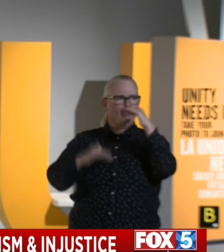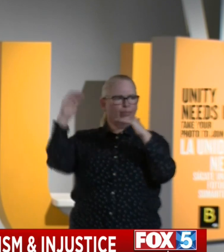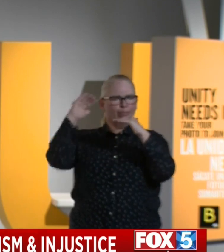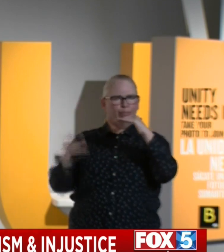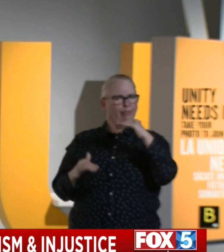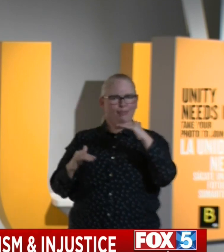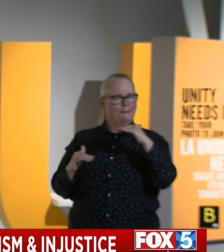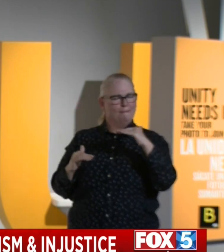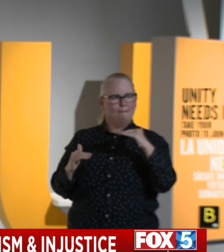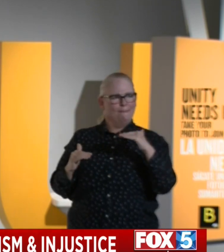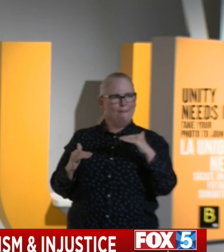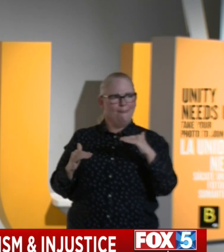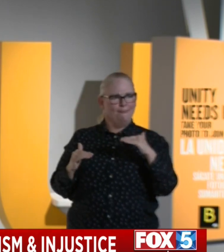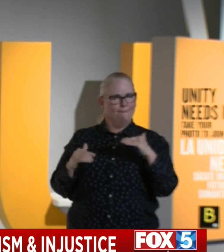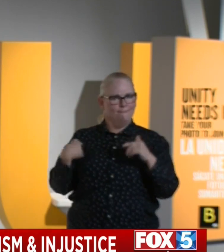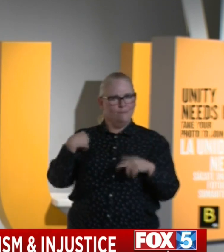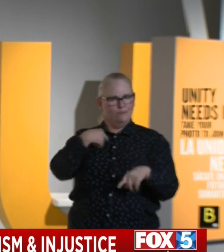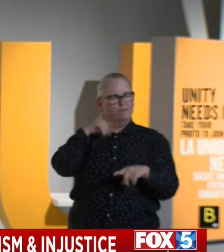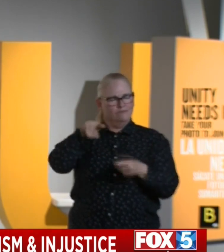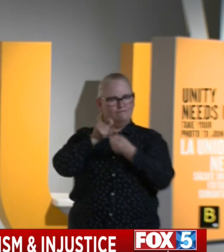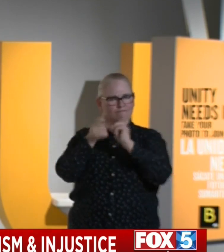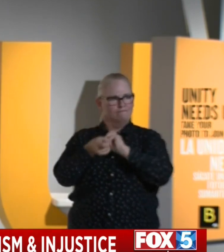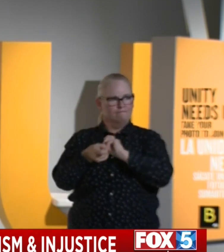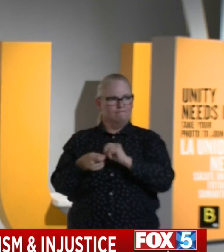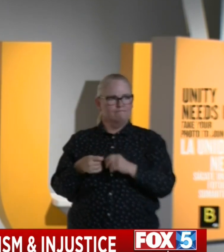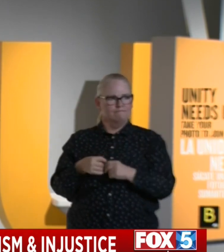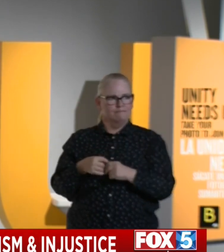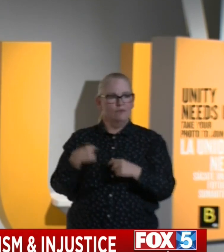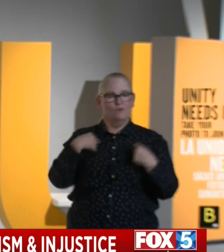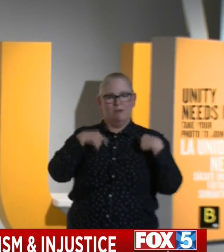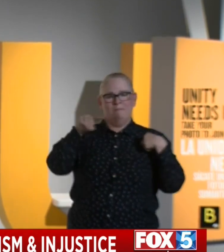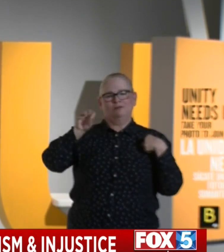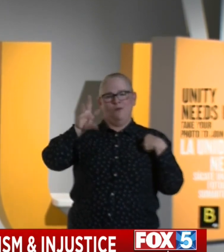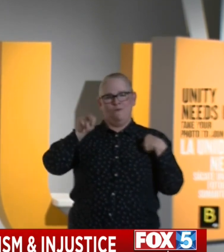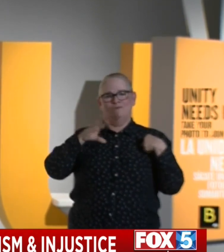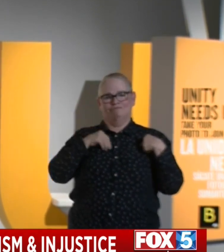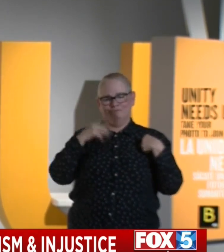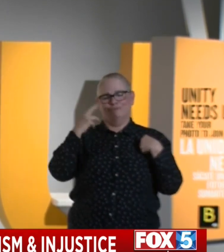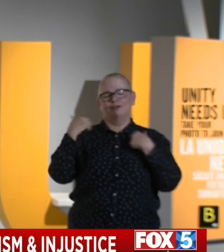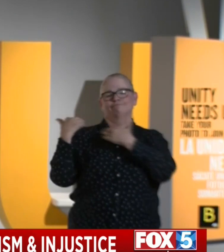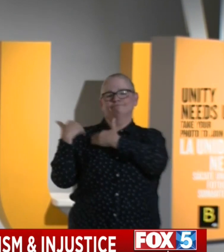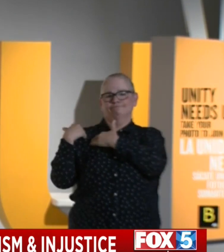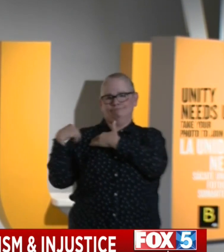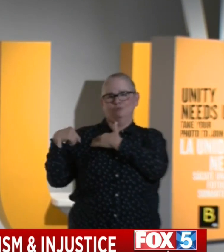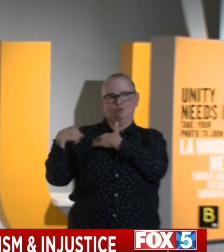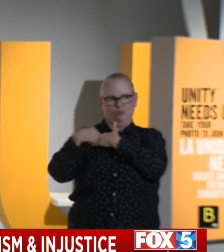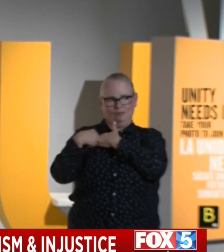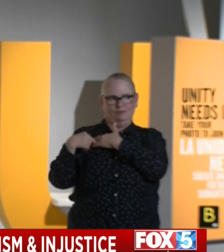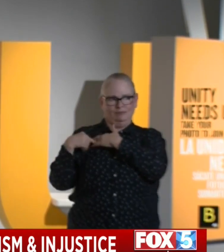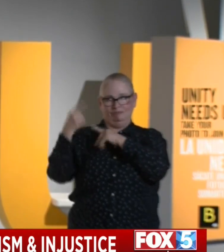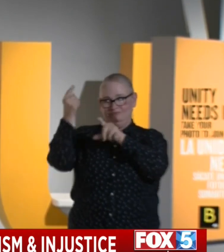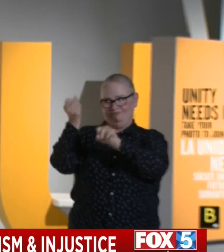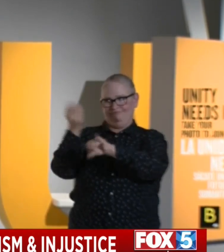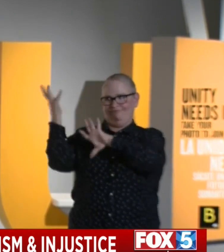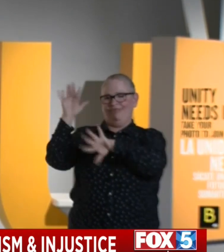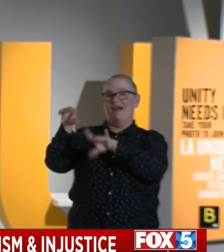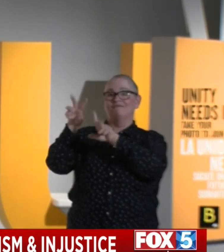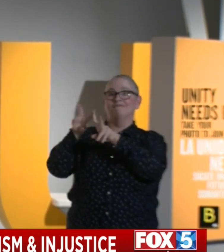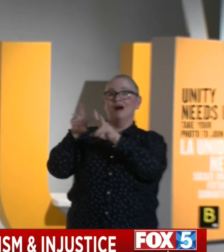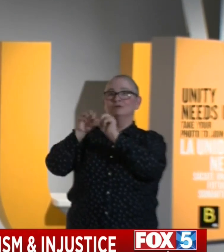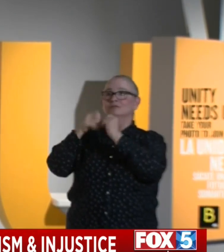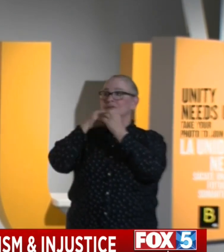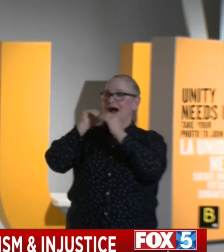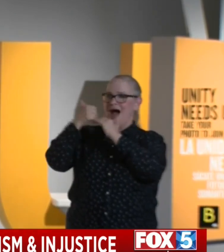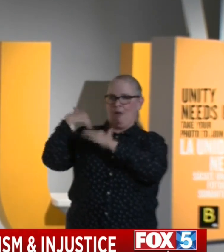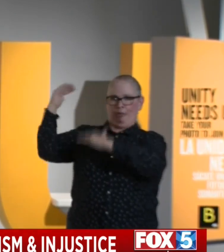this state. And we need to own up to that. And we need to foundationally rip that out of its root. When we talk about